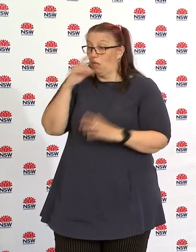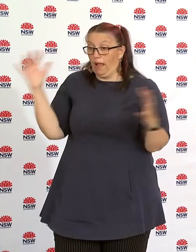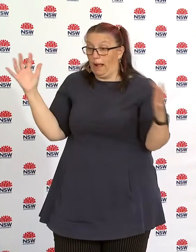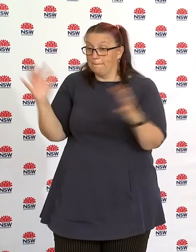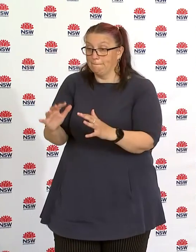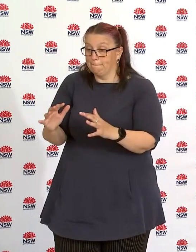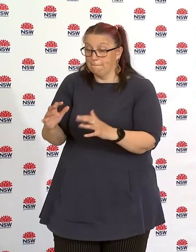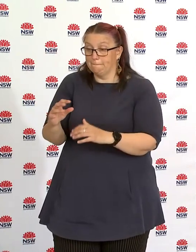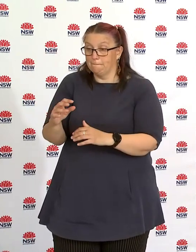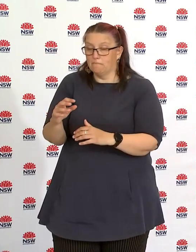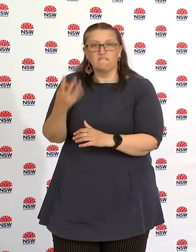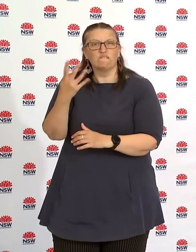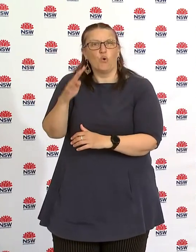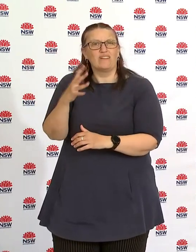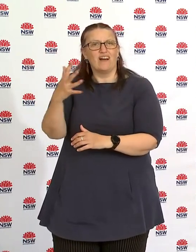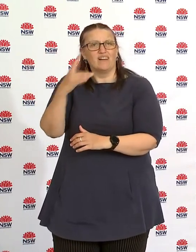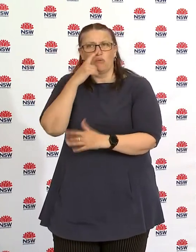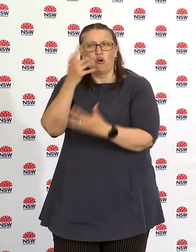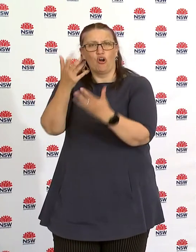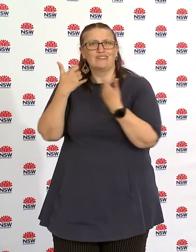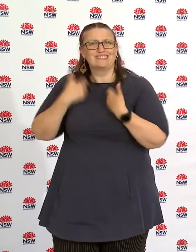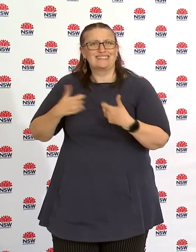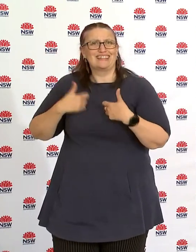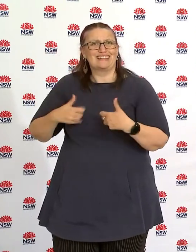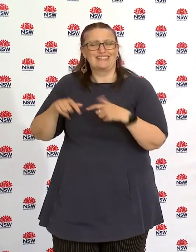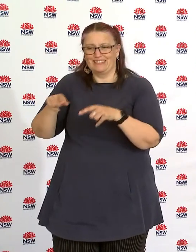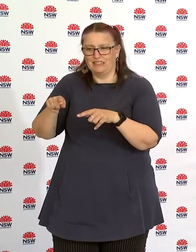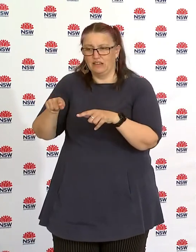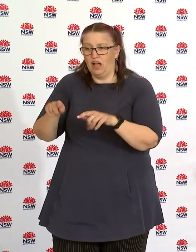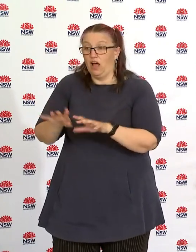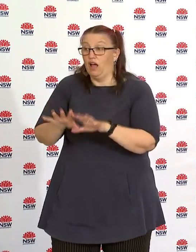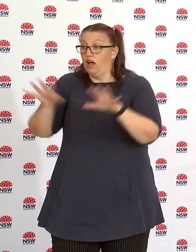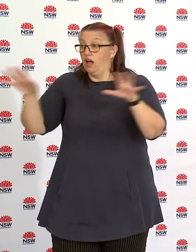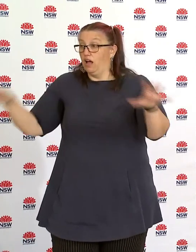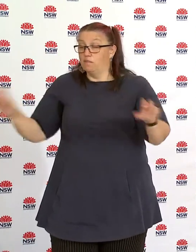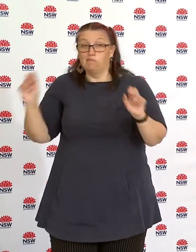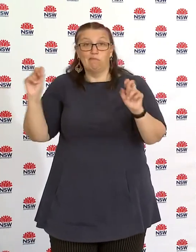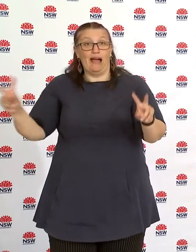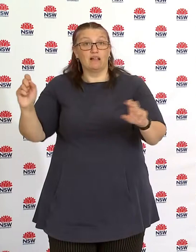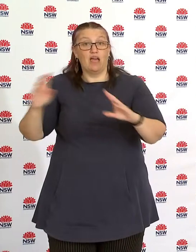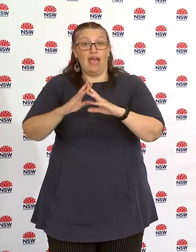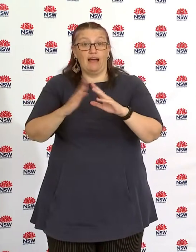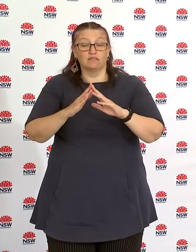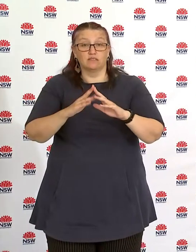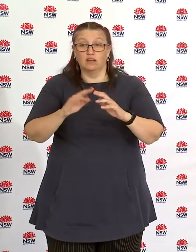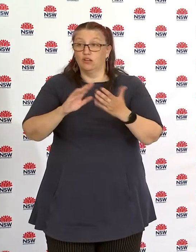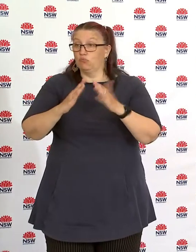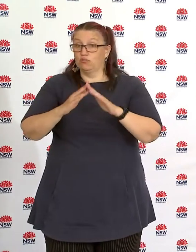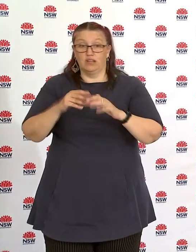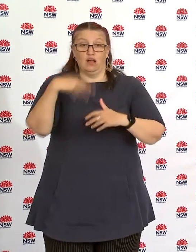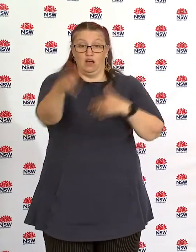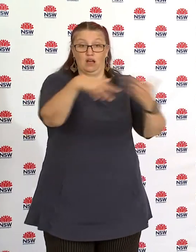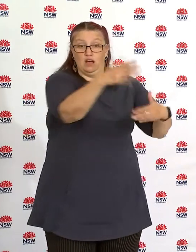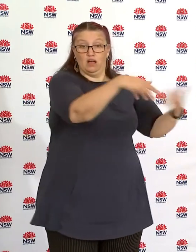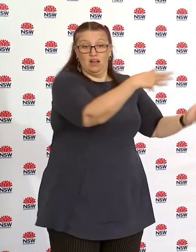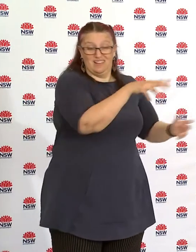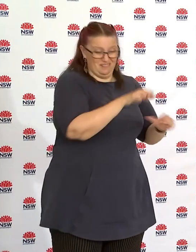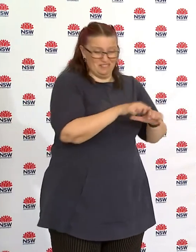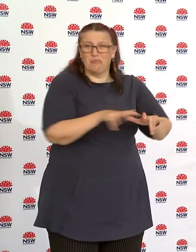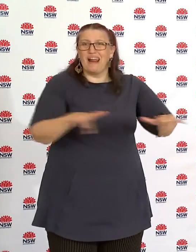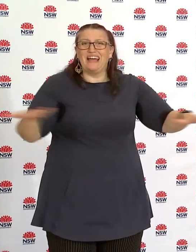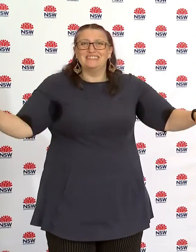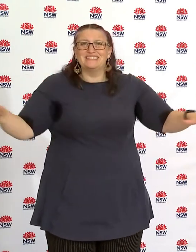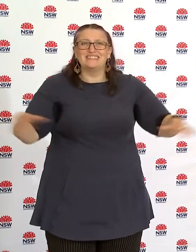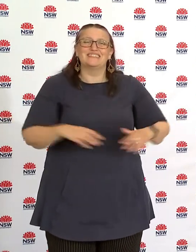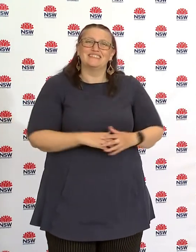are positive but they in itself had set up ripples with further transmission to their households and so every time